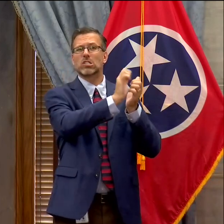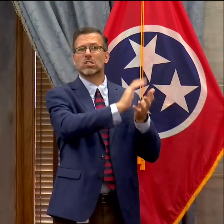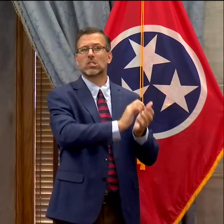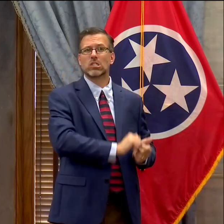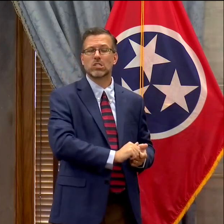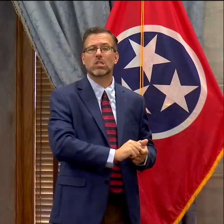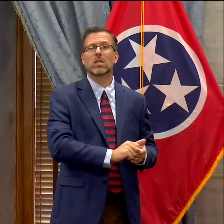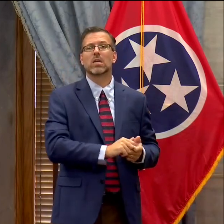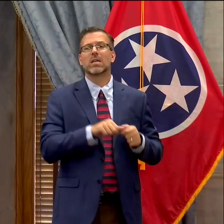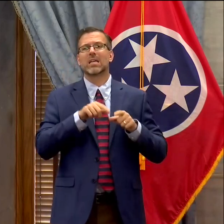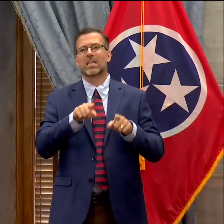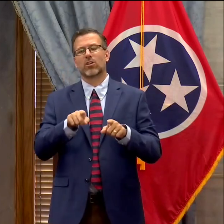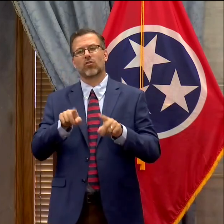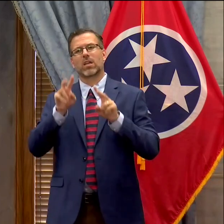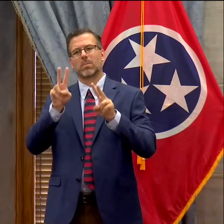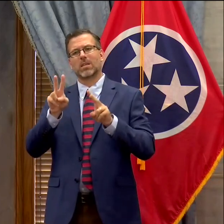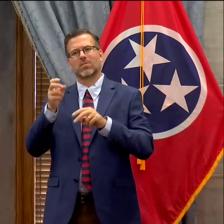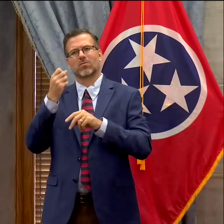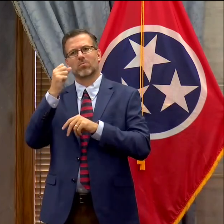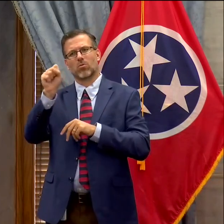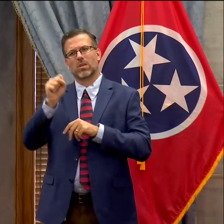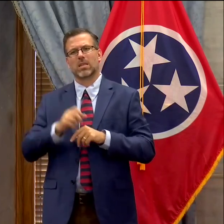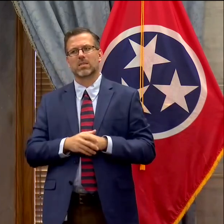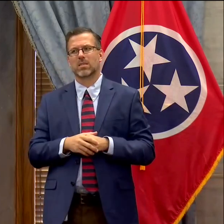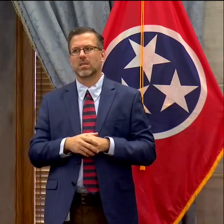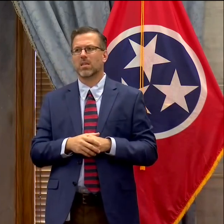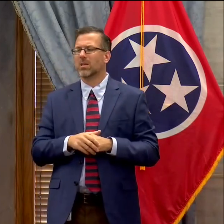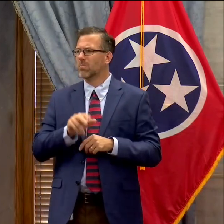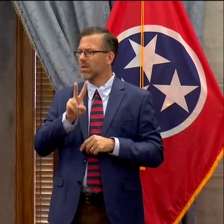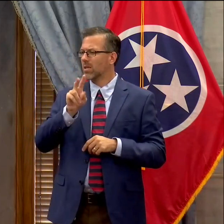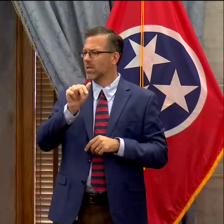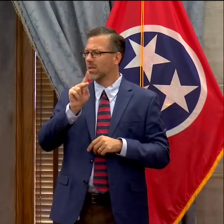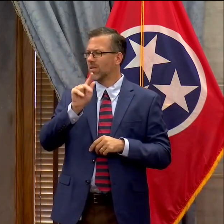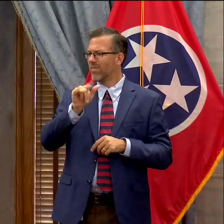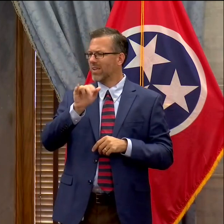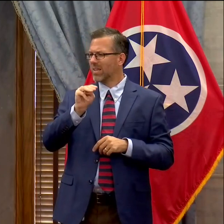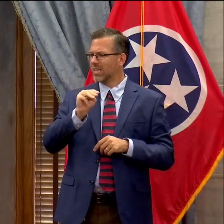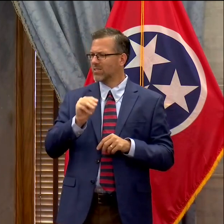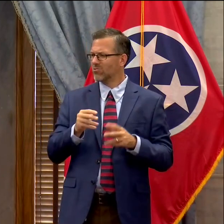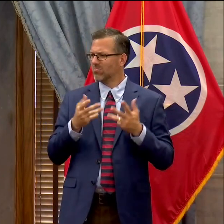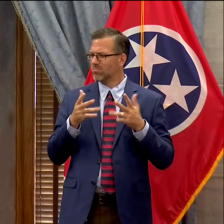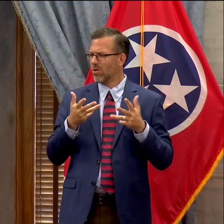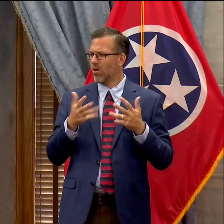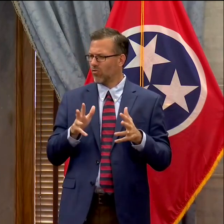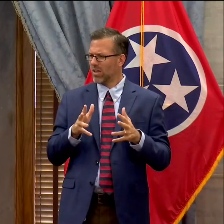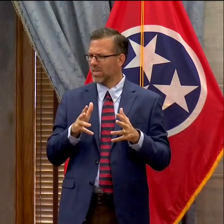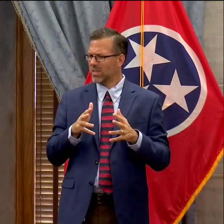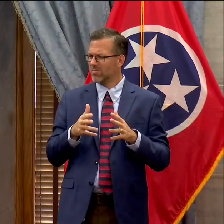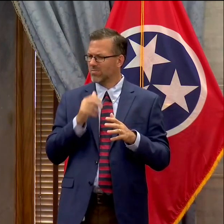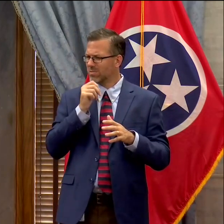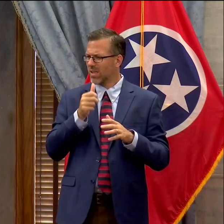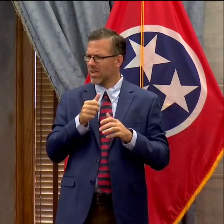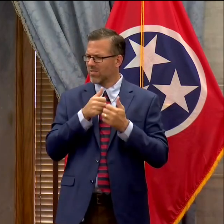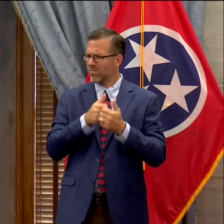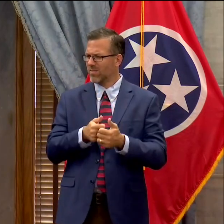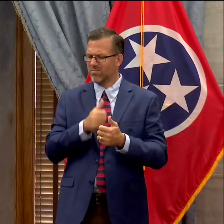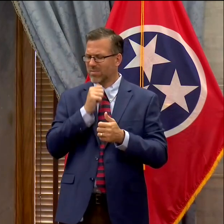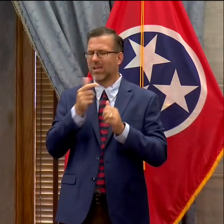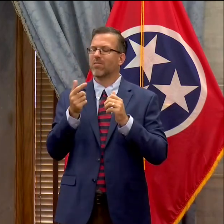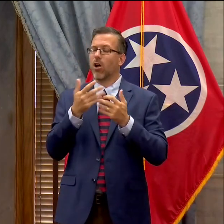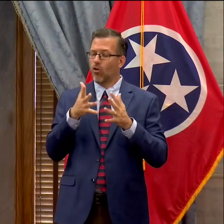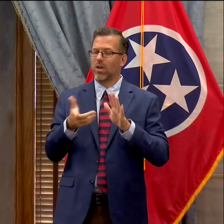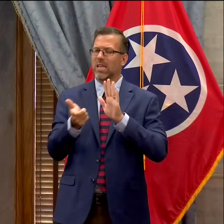prevent that as well. But is it that type of vandalism already illegal? I'm sorry? Isn't that type of vandalism already illegal? I what this bill